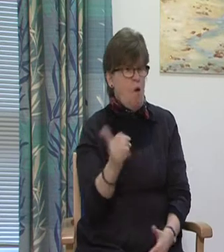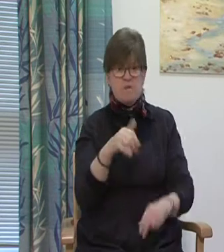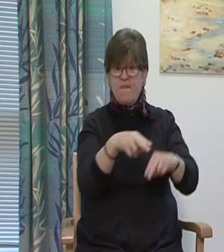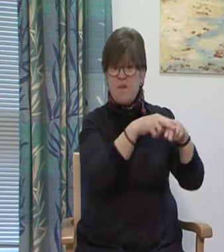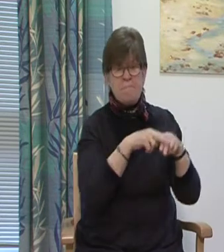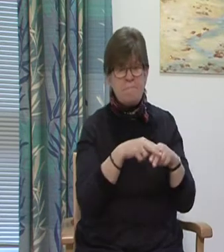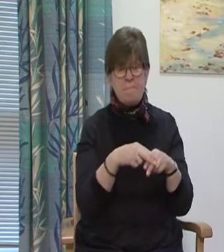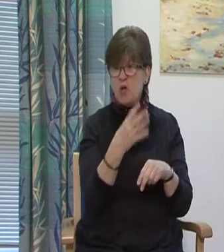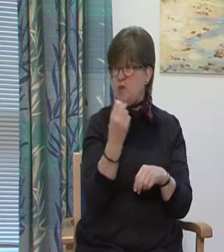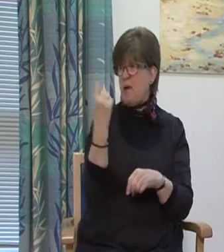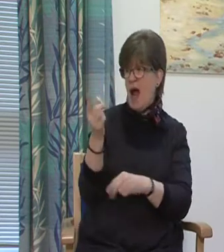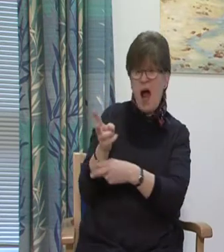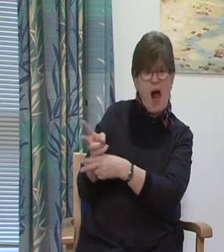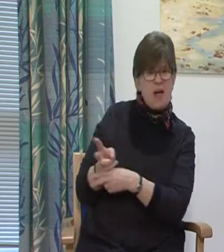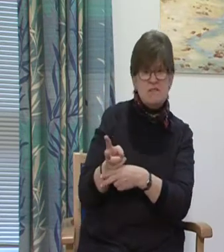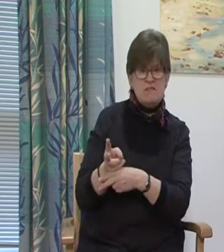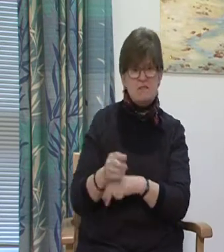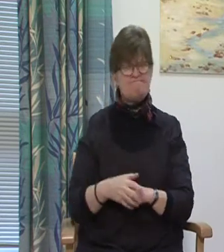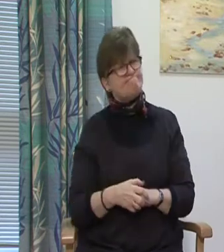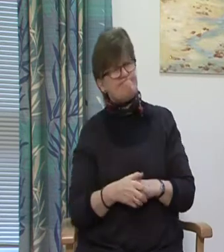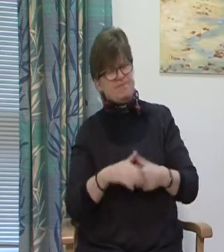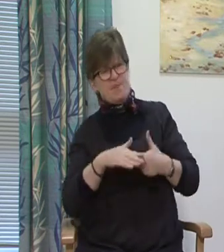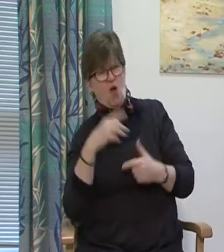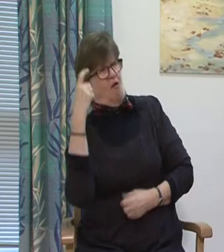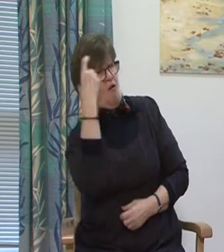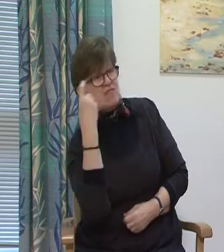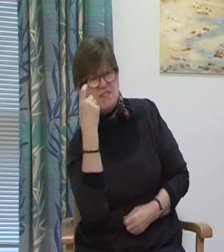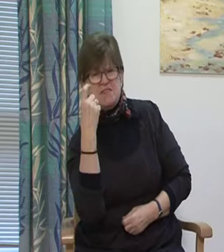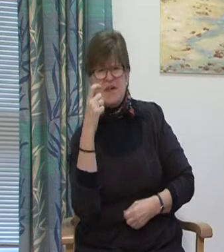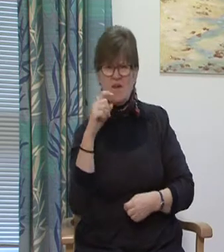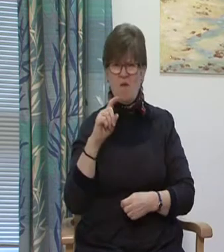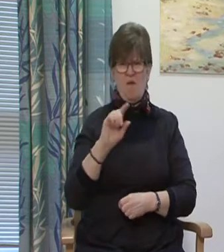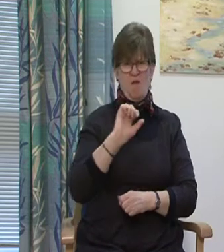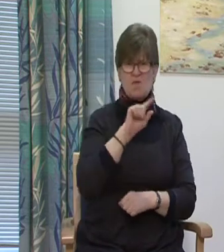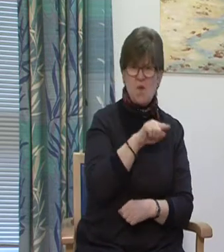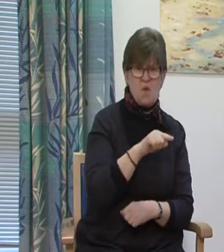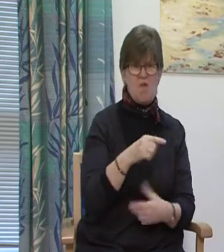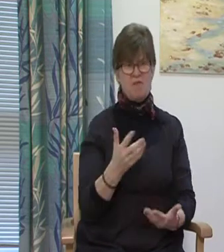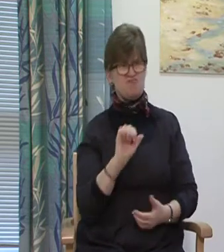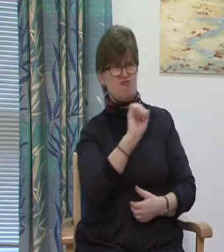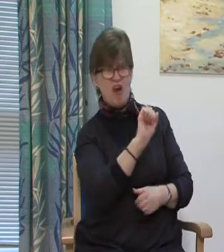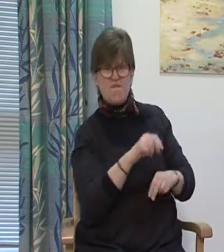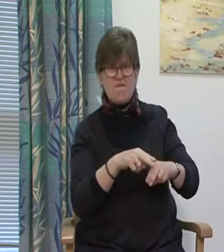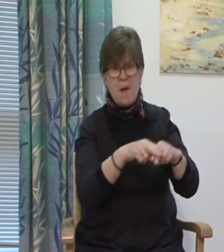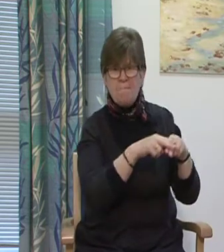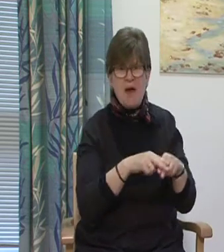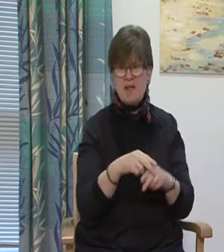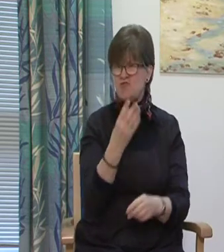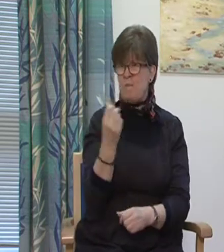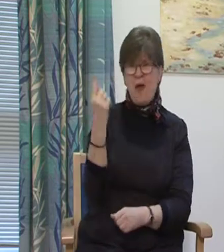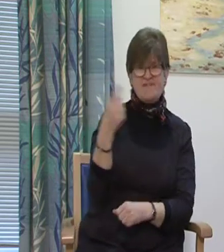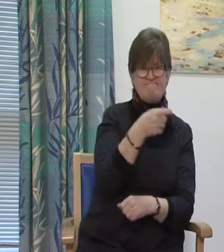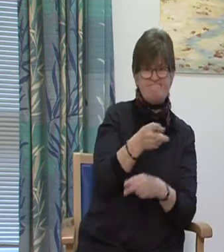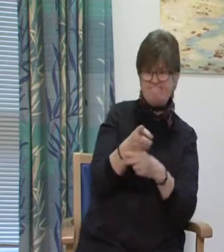Concern that you, your relative or someone in your care has not received a service you think should be